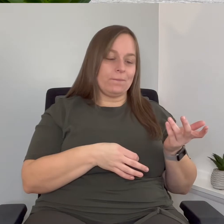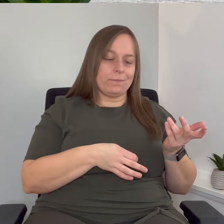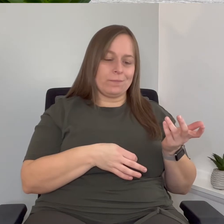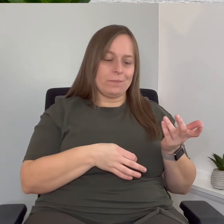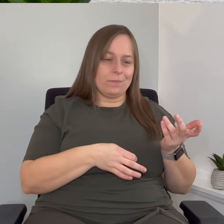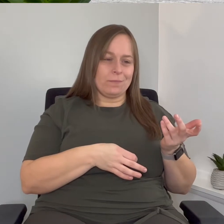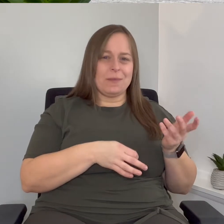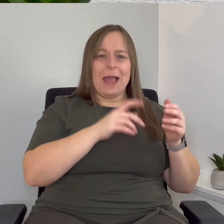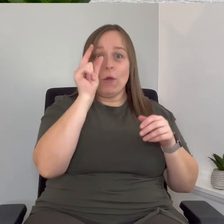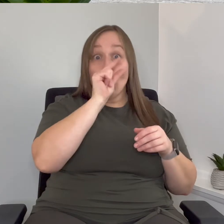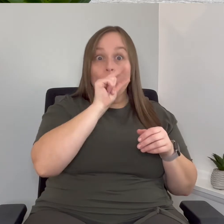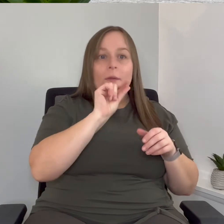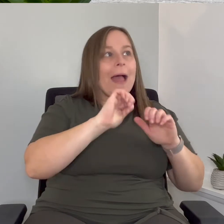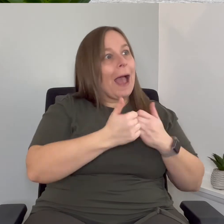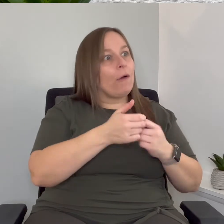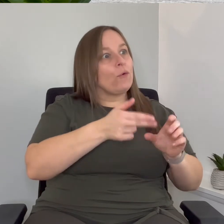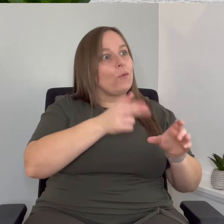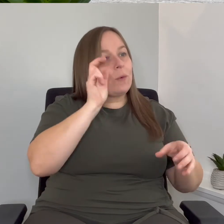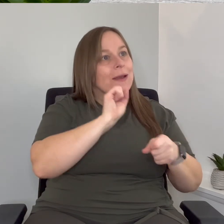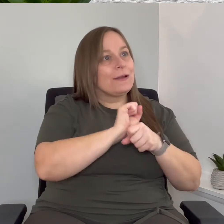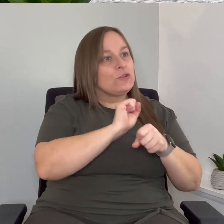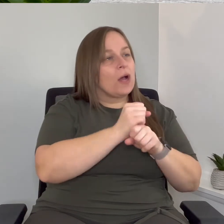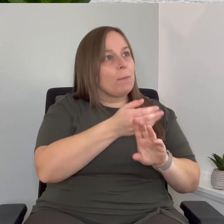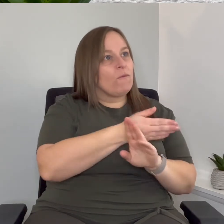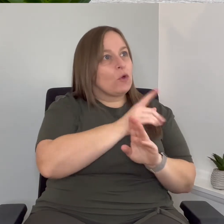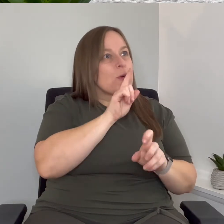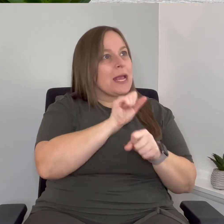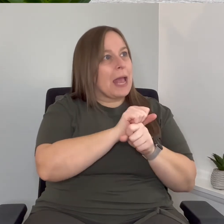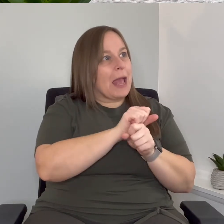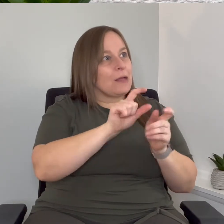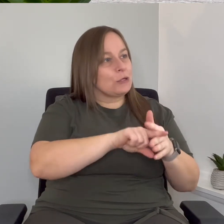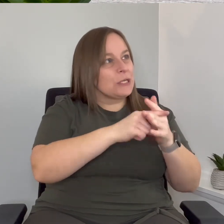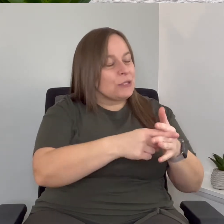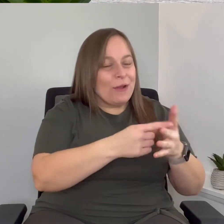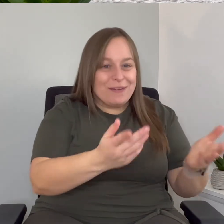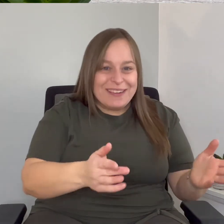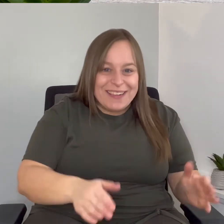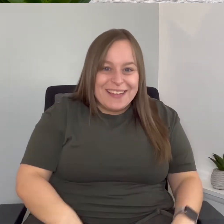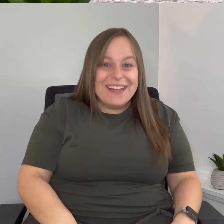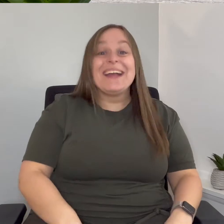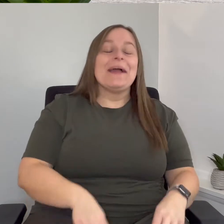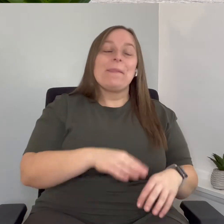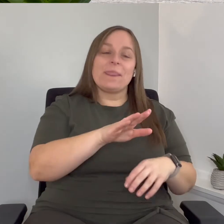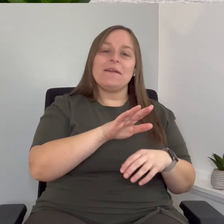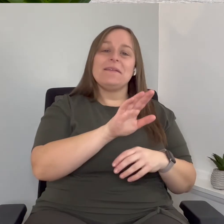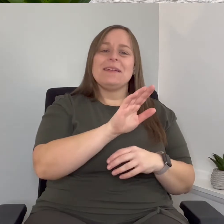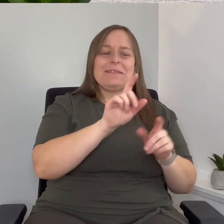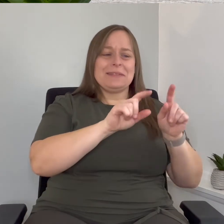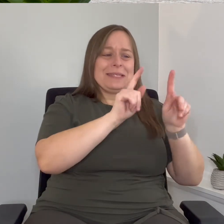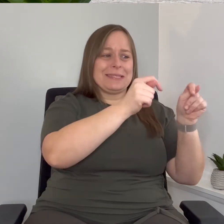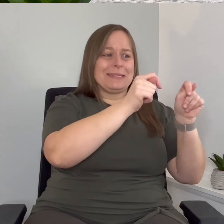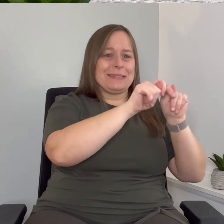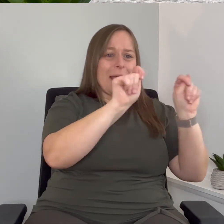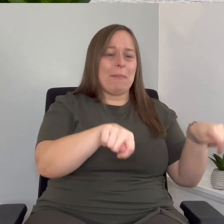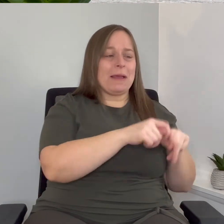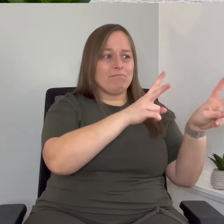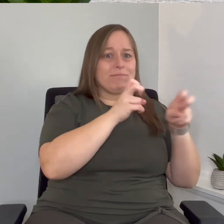I googled how to quit a job before you started and there was like a template that I copy and pasted basically saying